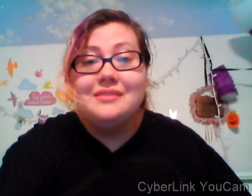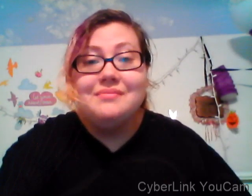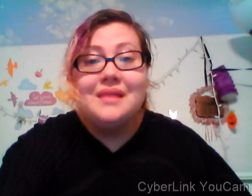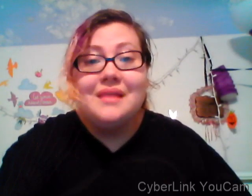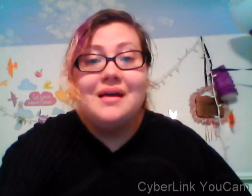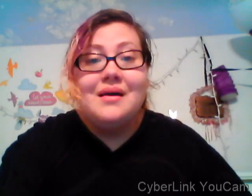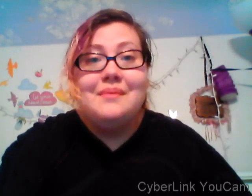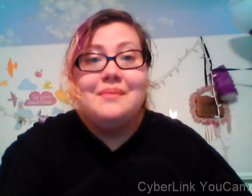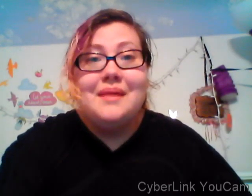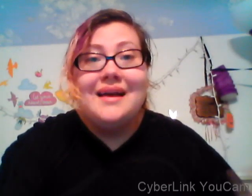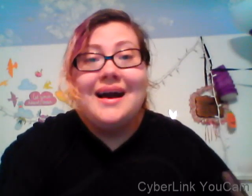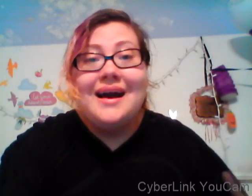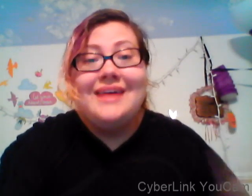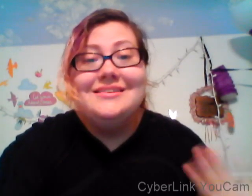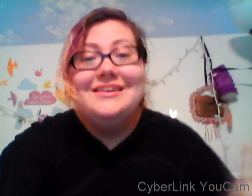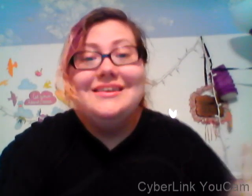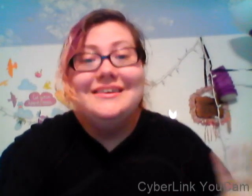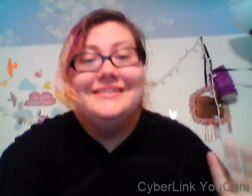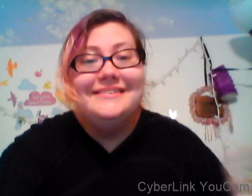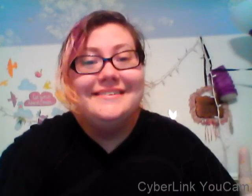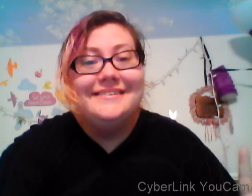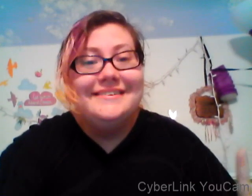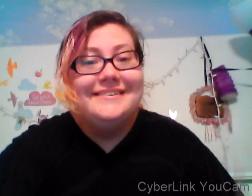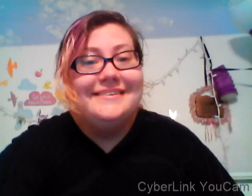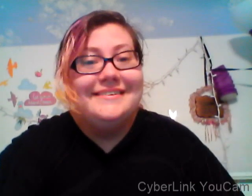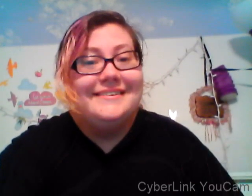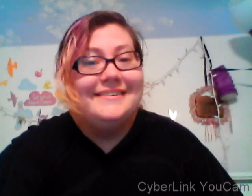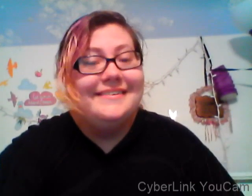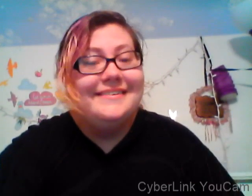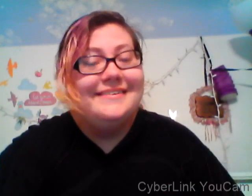while ago oh my phone just vibrated again okay bye guys this has been May I'm in high tops